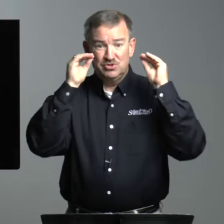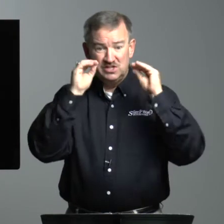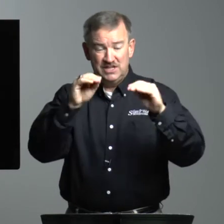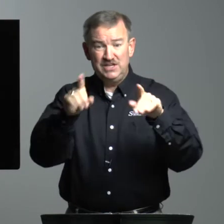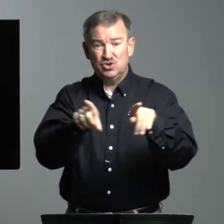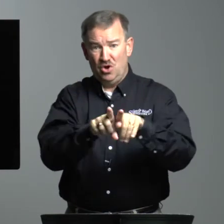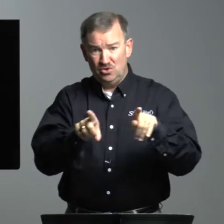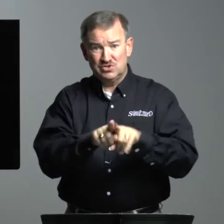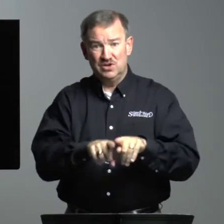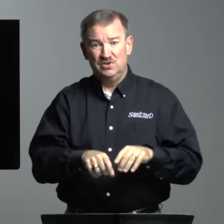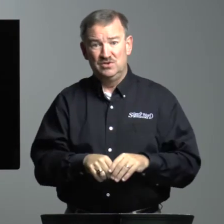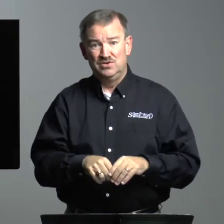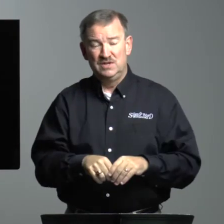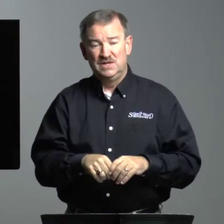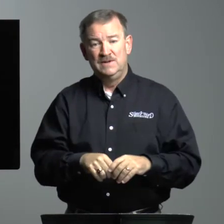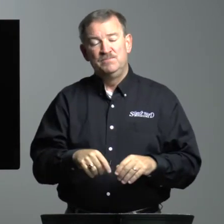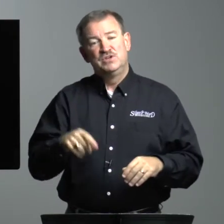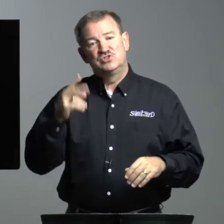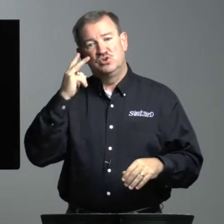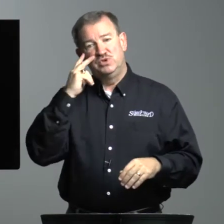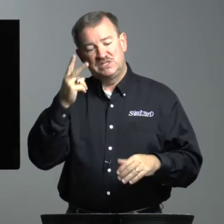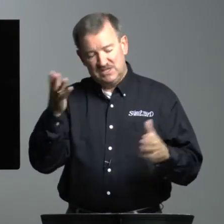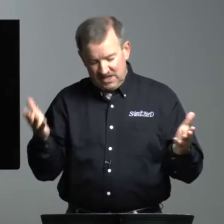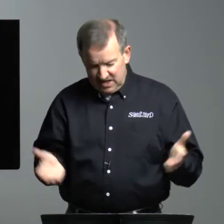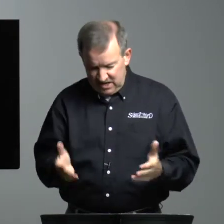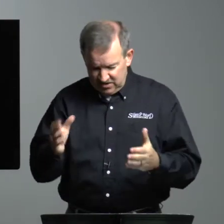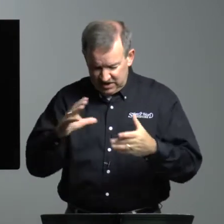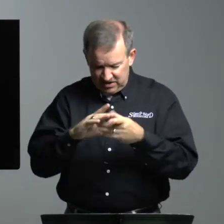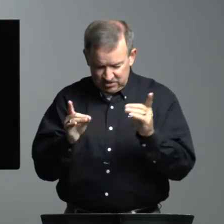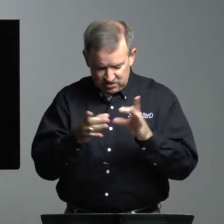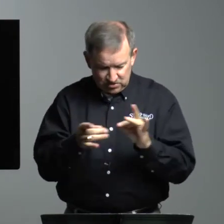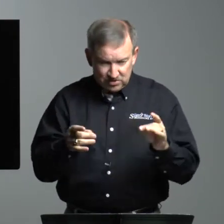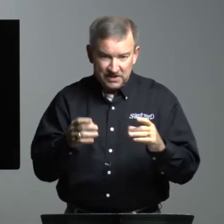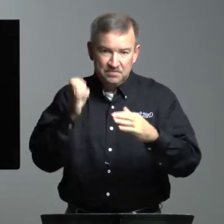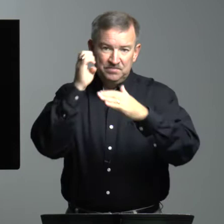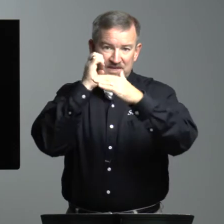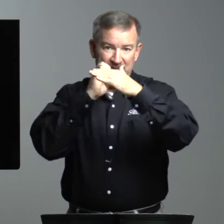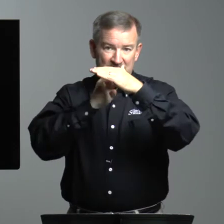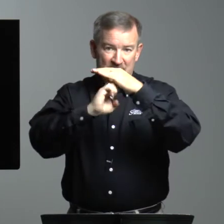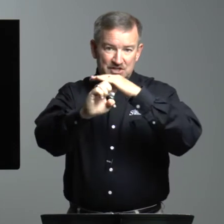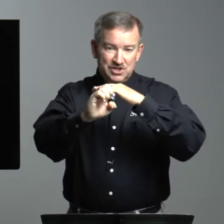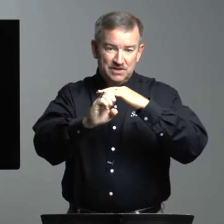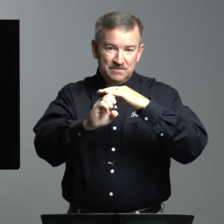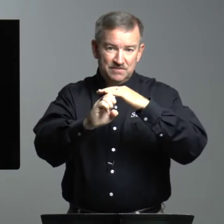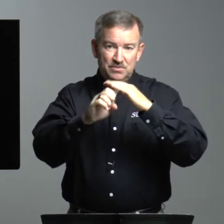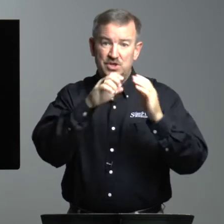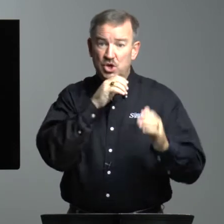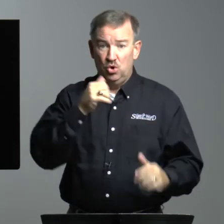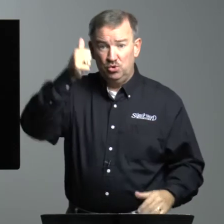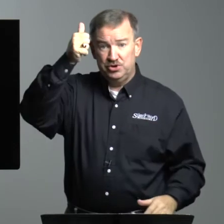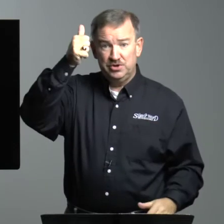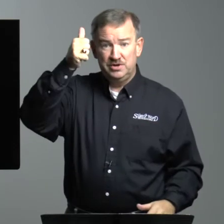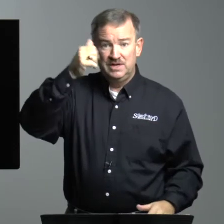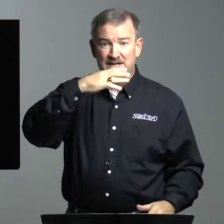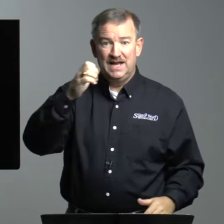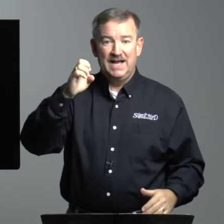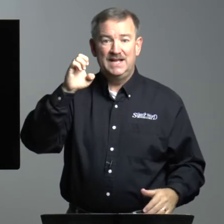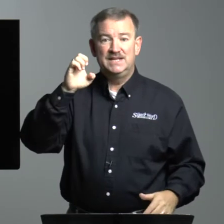to teach also. So we see here in our story, Elijah, the older, and